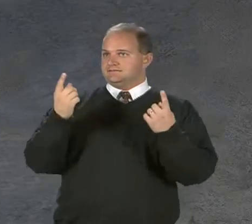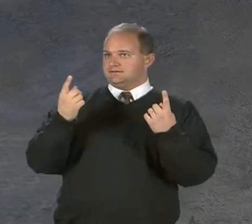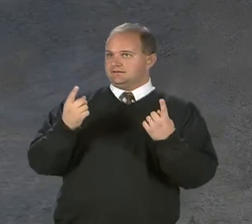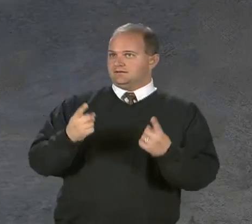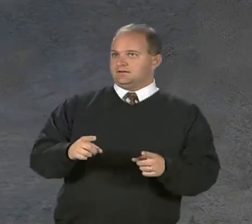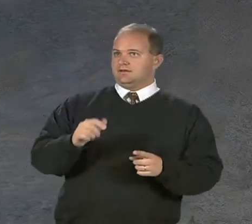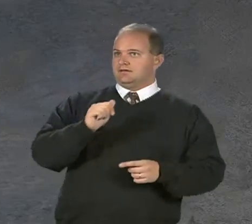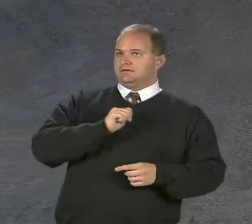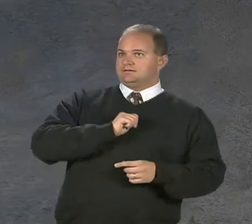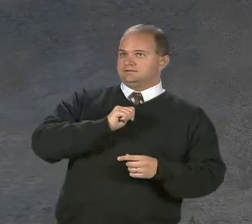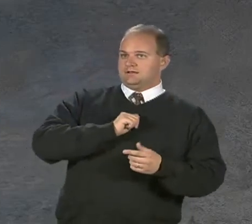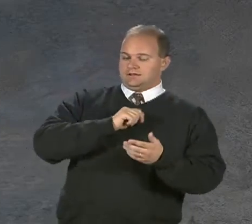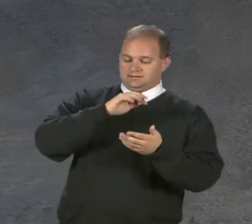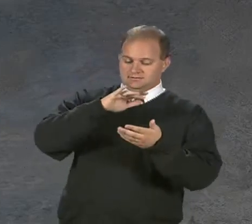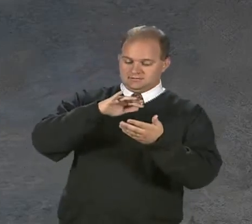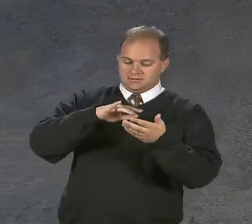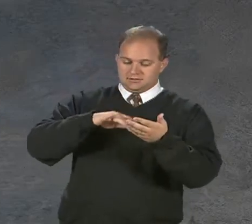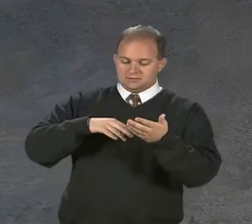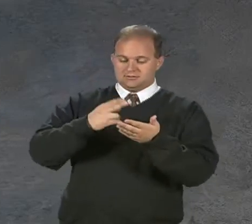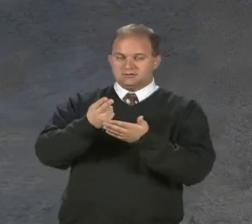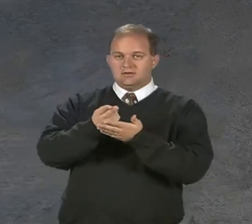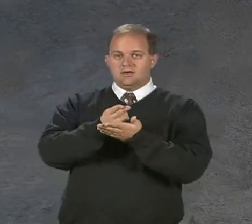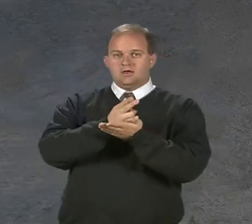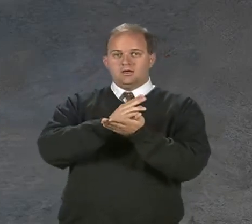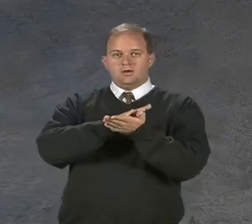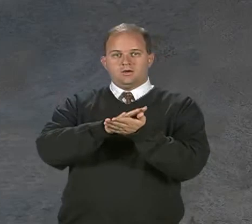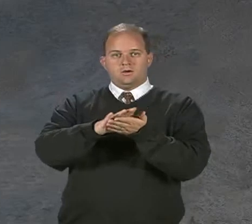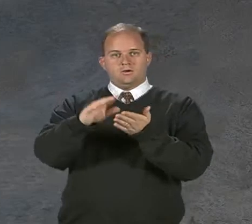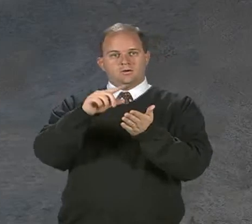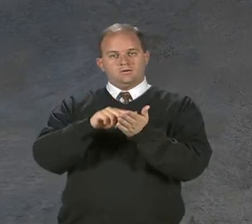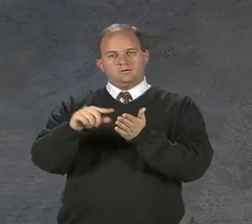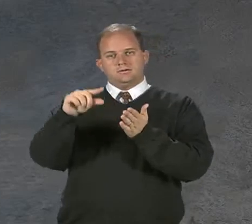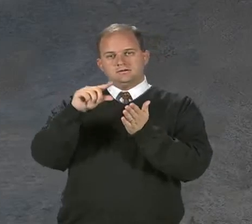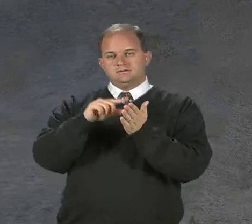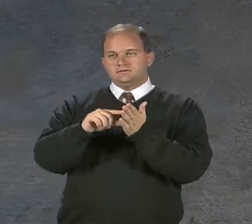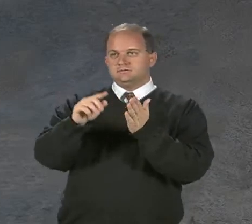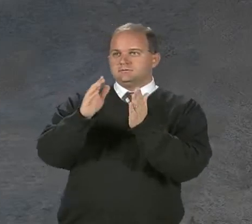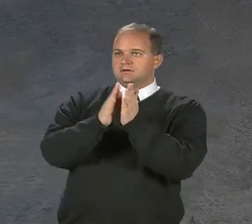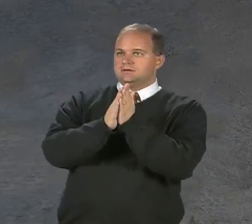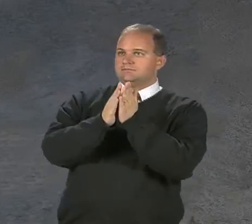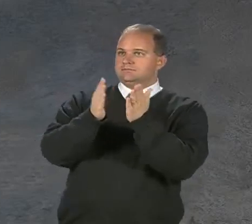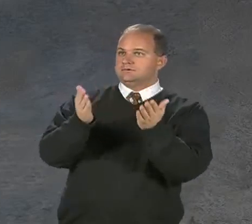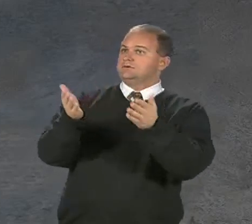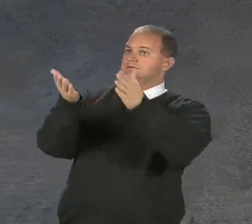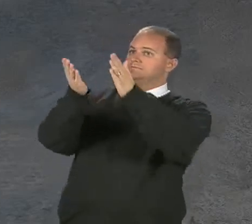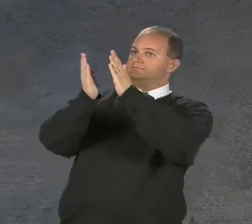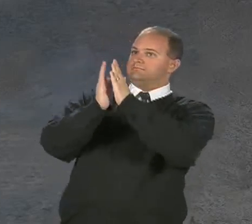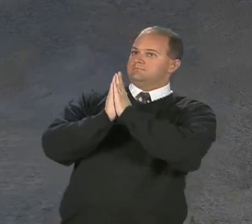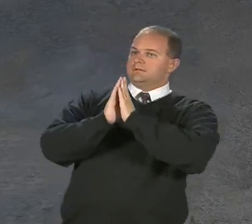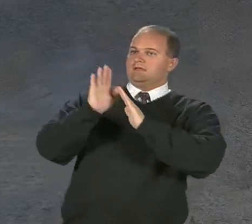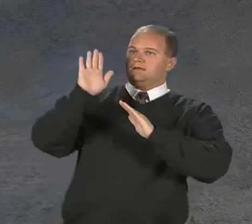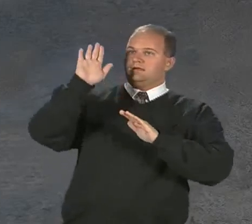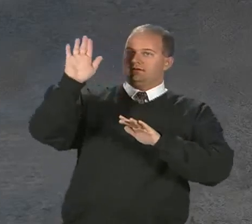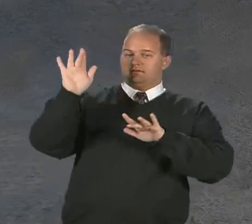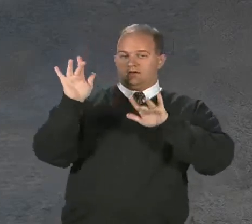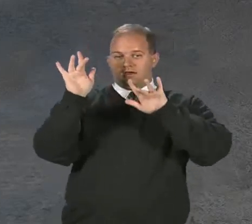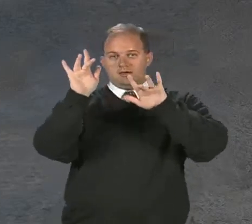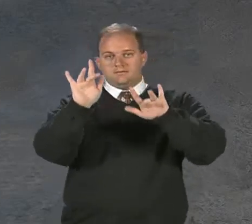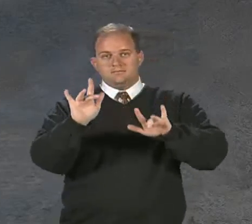As I searched the Holy Scriptures, May thy